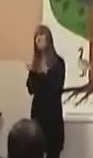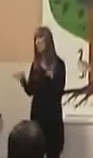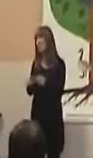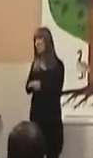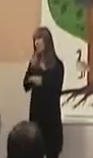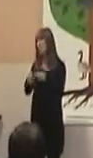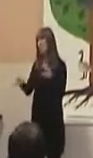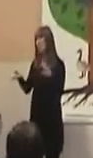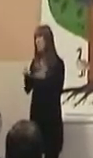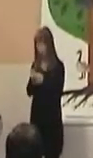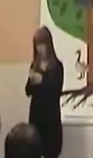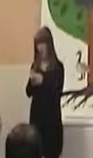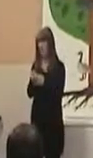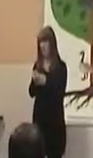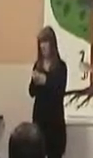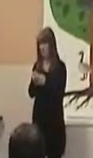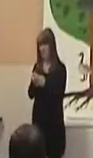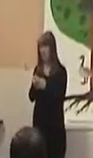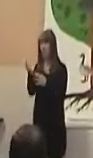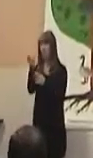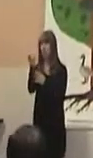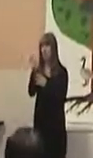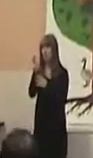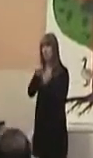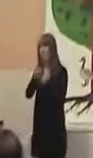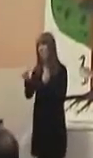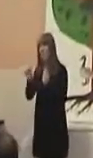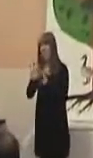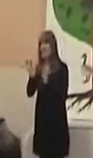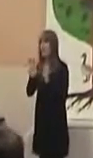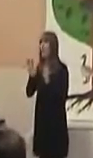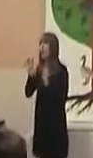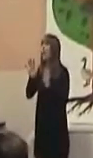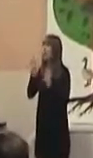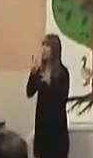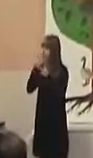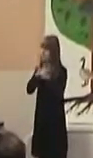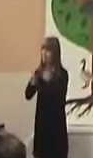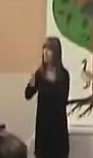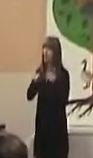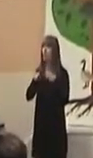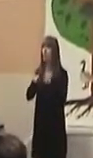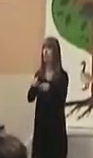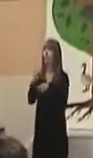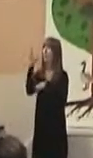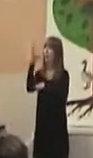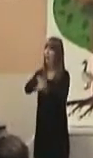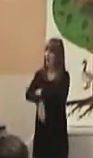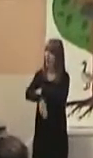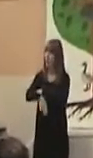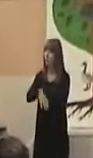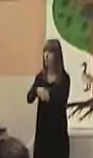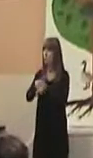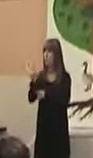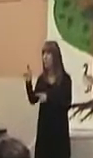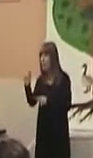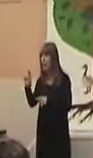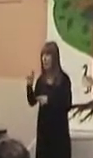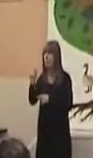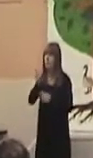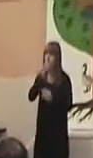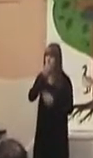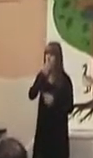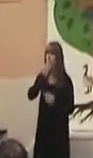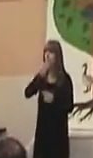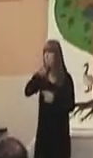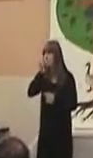and that's why I want to say, you know, take care of yourself. You need to get off and move around to make sure that you do that. We've got a lot to do in